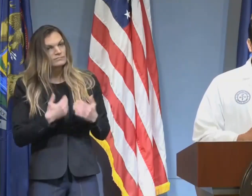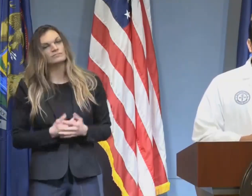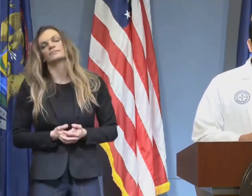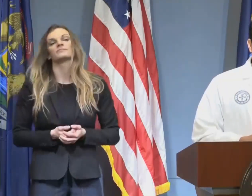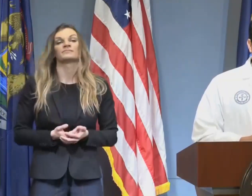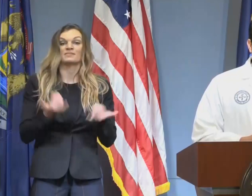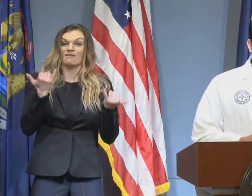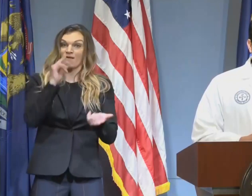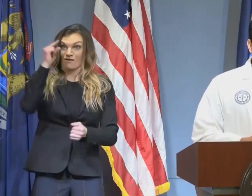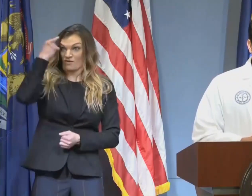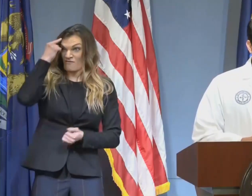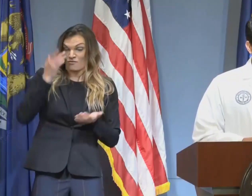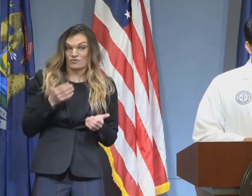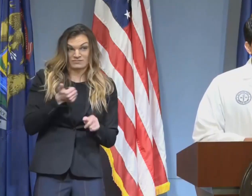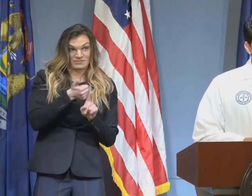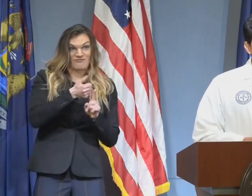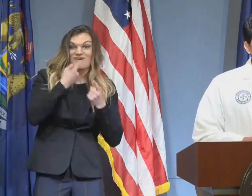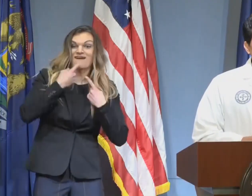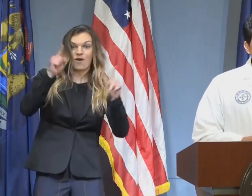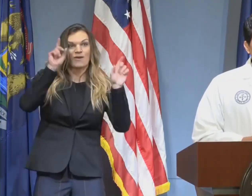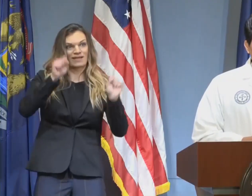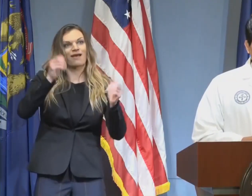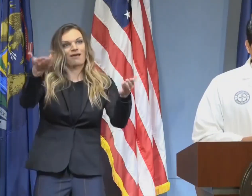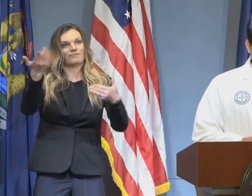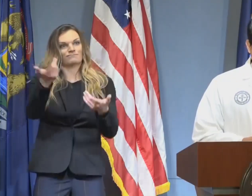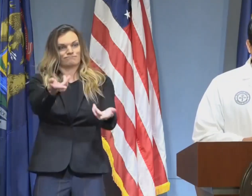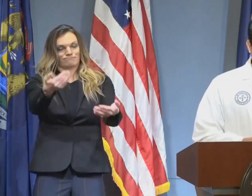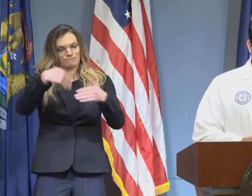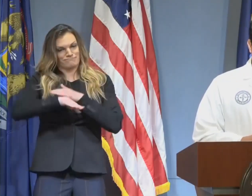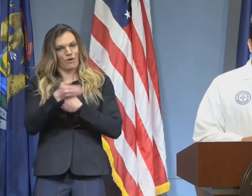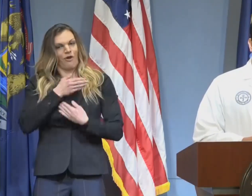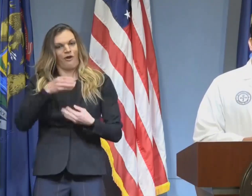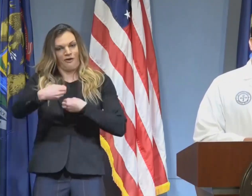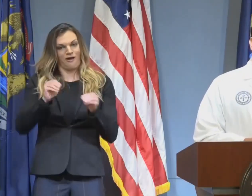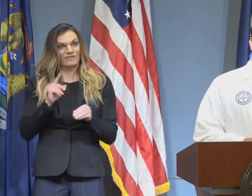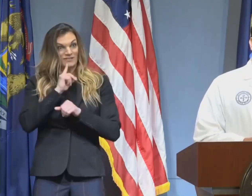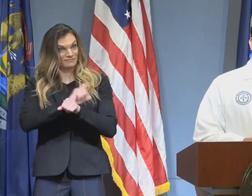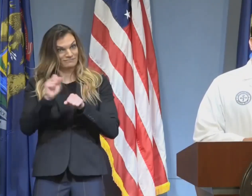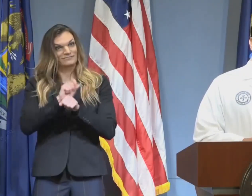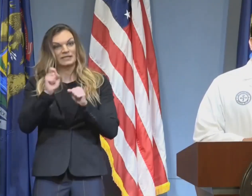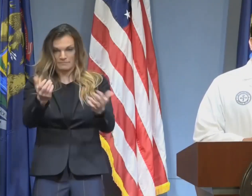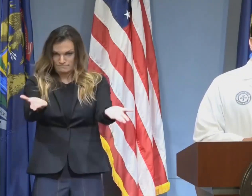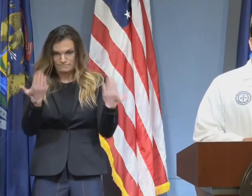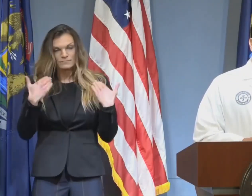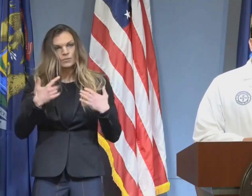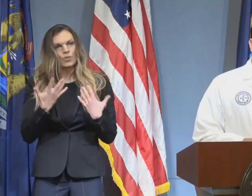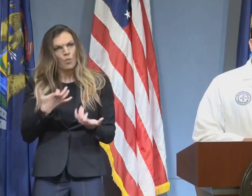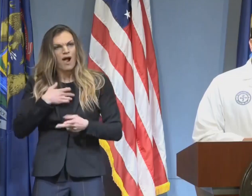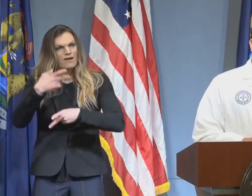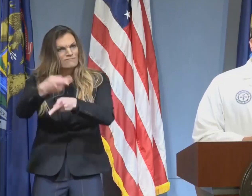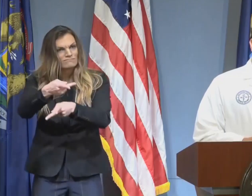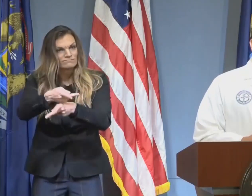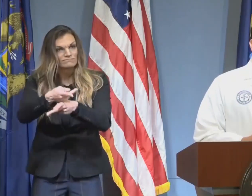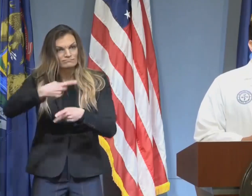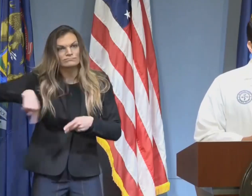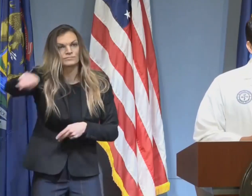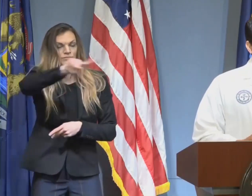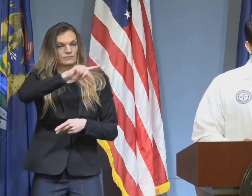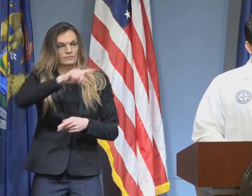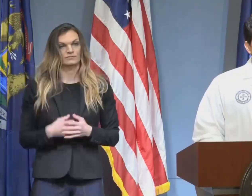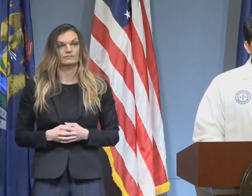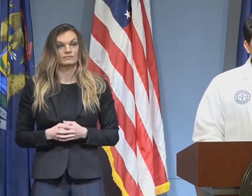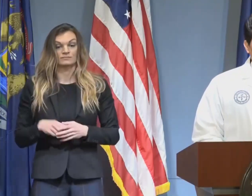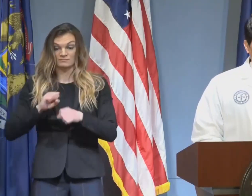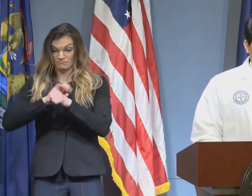safely welcome you to our offices to answer your questions and provide the care that you need. COVID-19